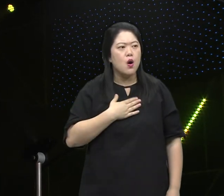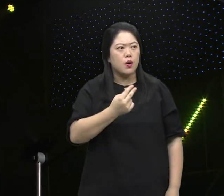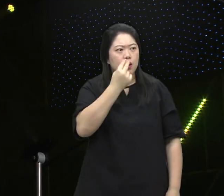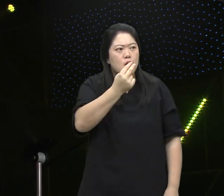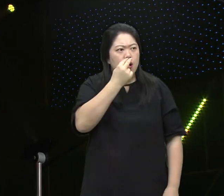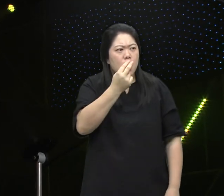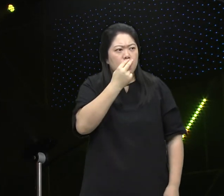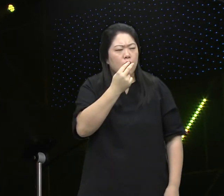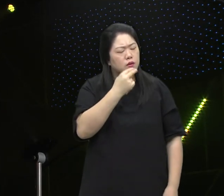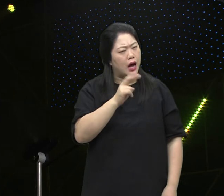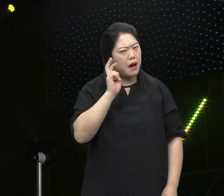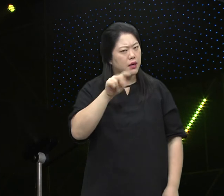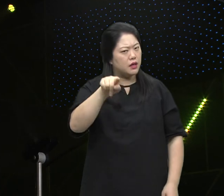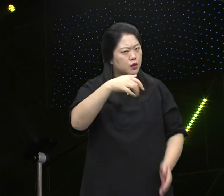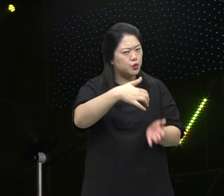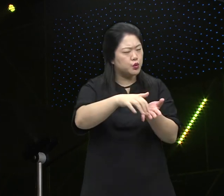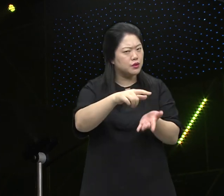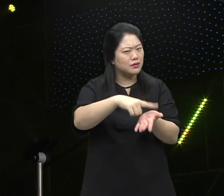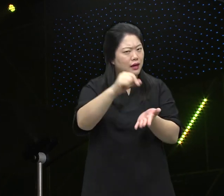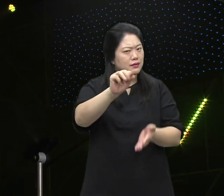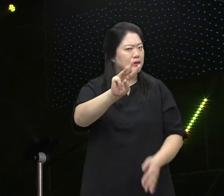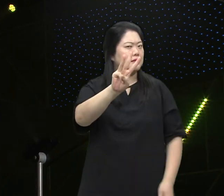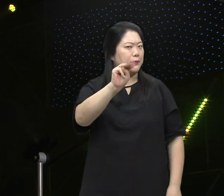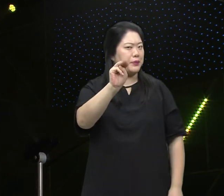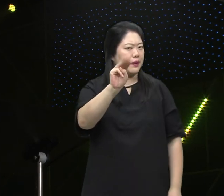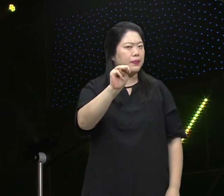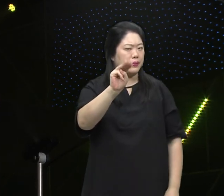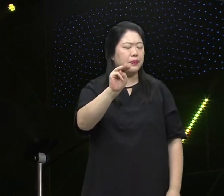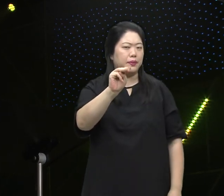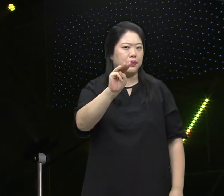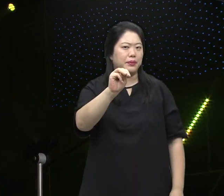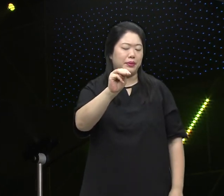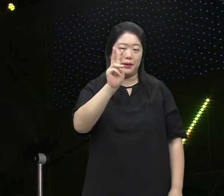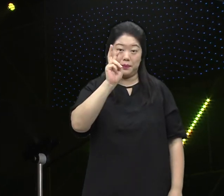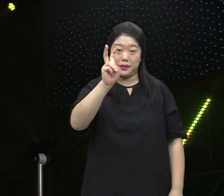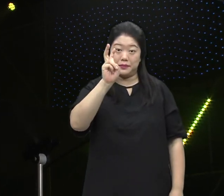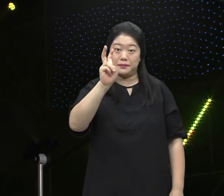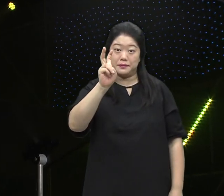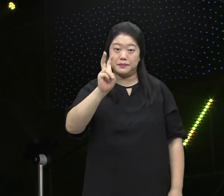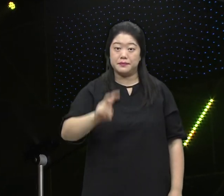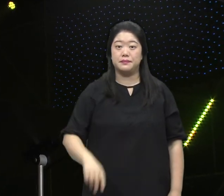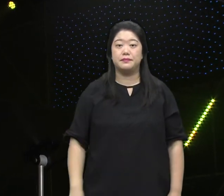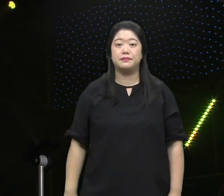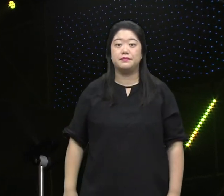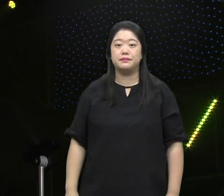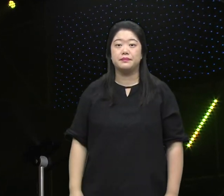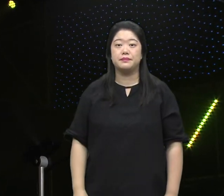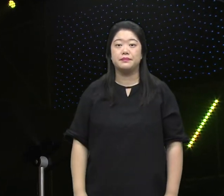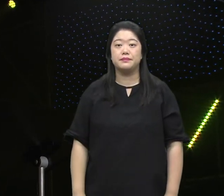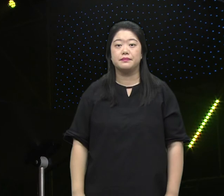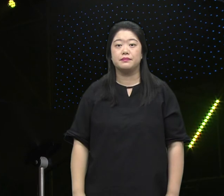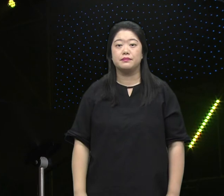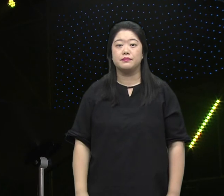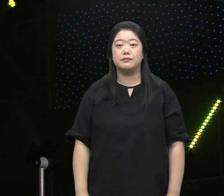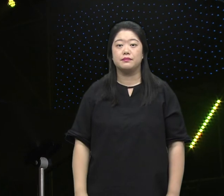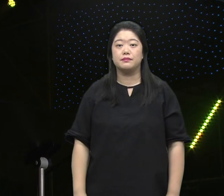who say bad things about breathing, they don't know what they're talking about For most of you, you take about 30,000 breaths a day If you